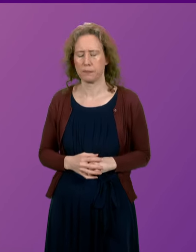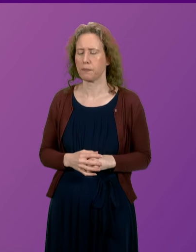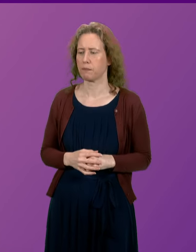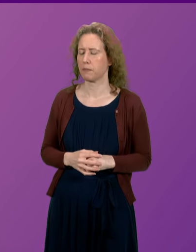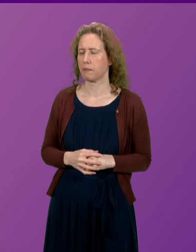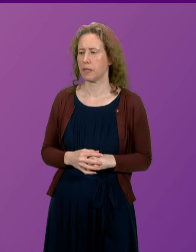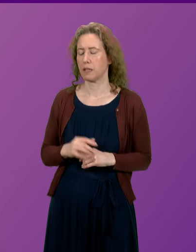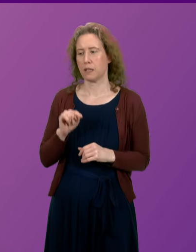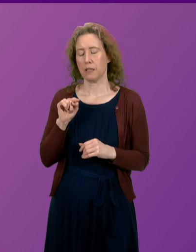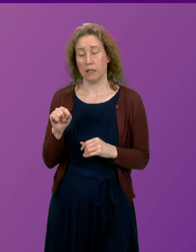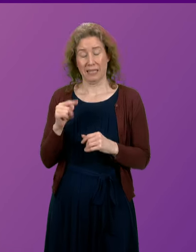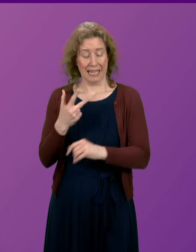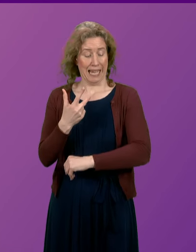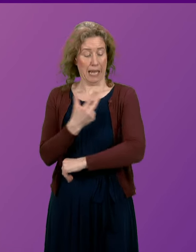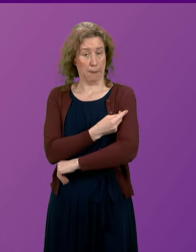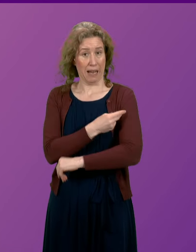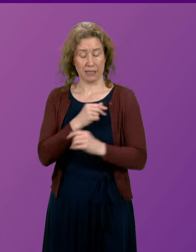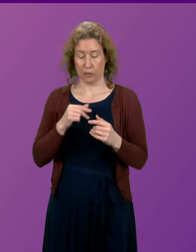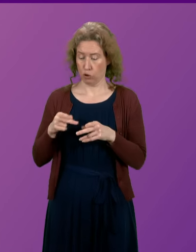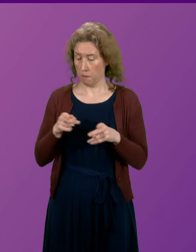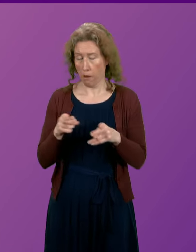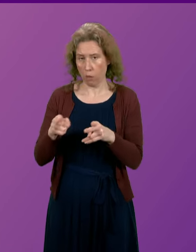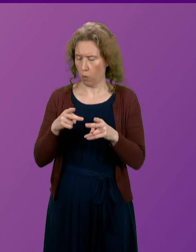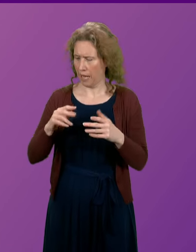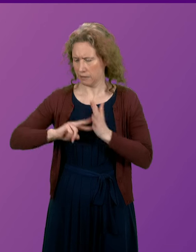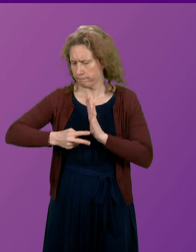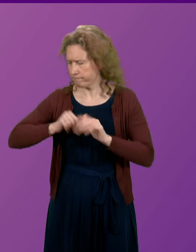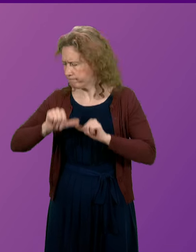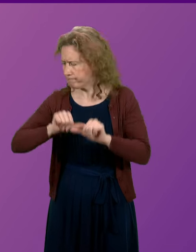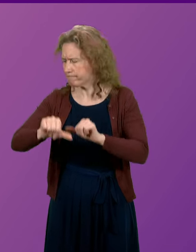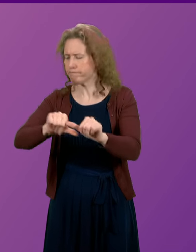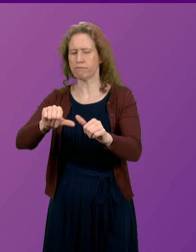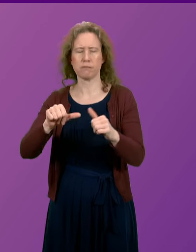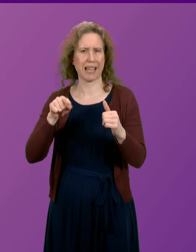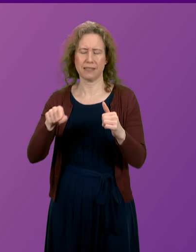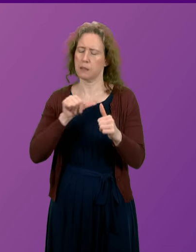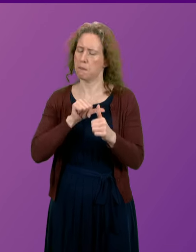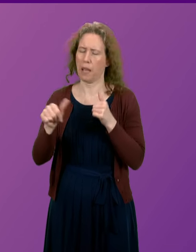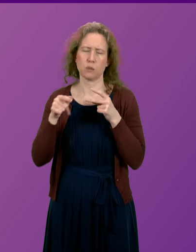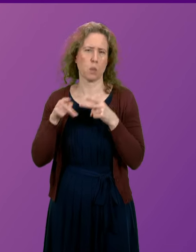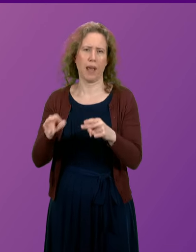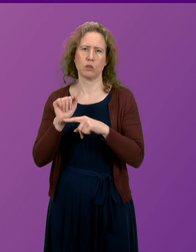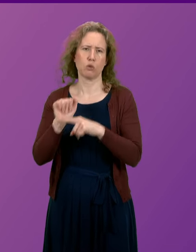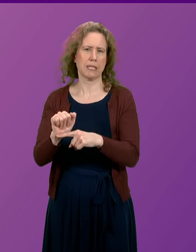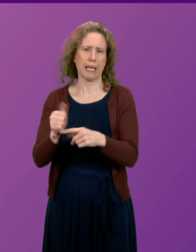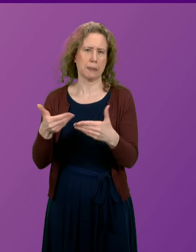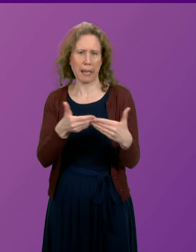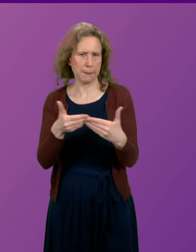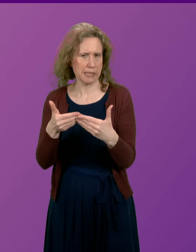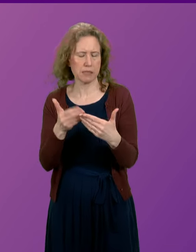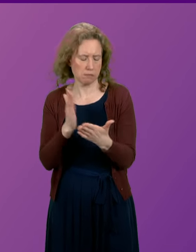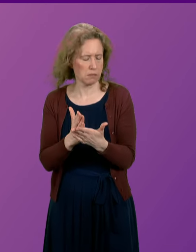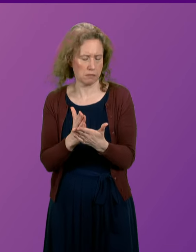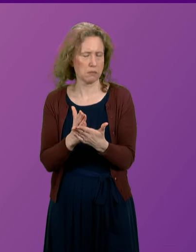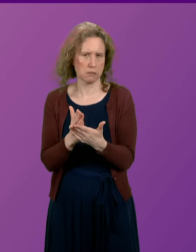immunisation pathway is the most reliable way to protect babies in the